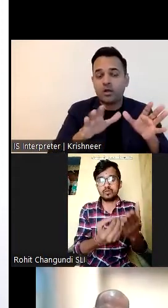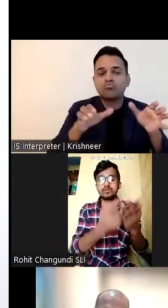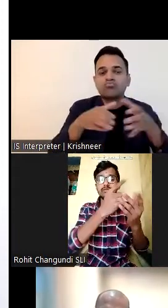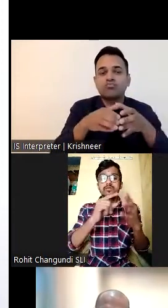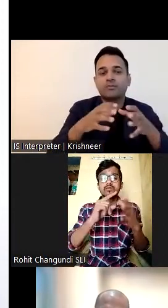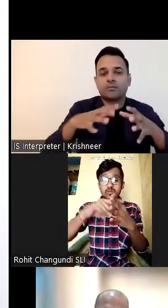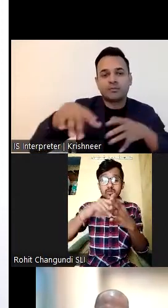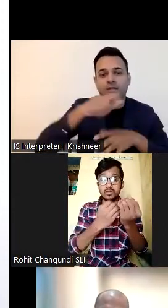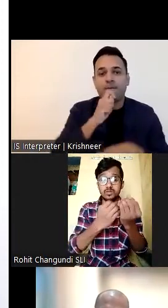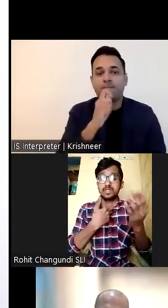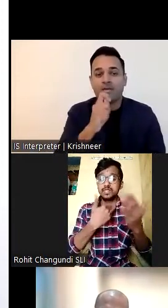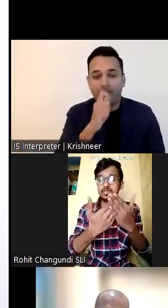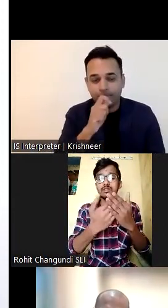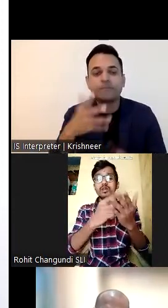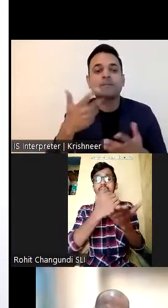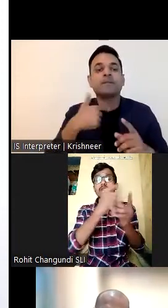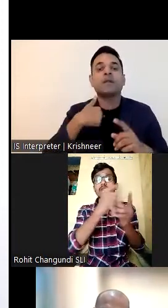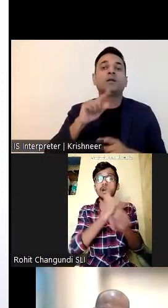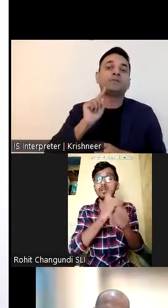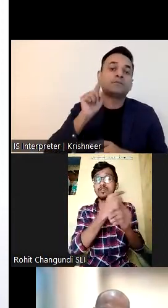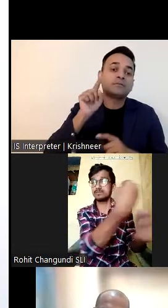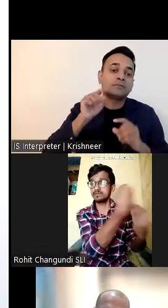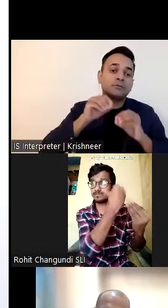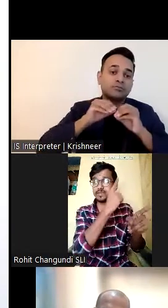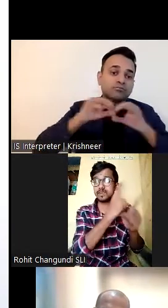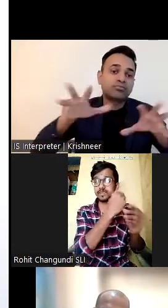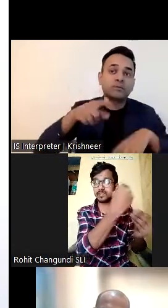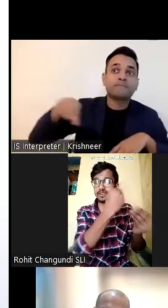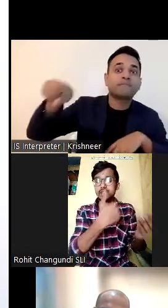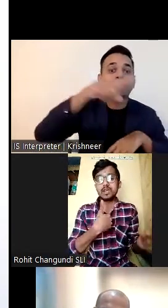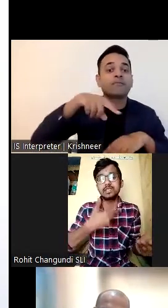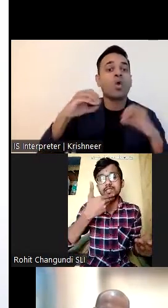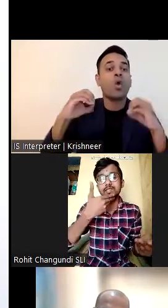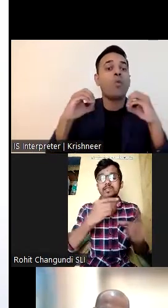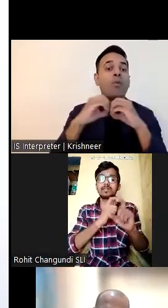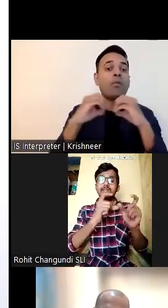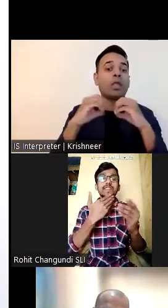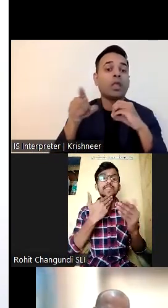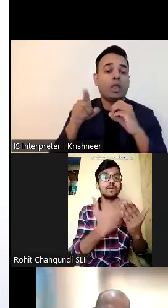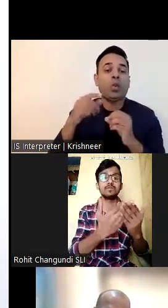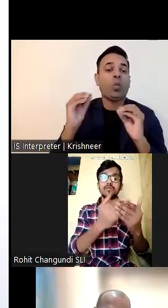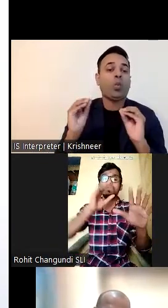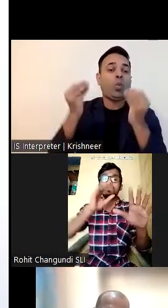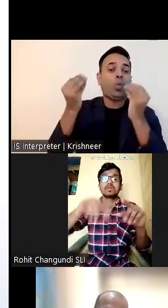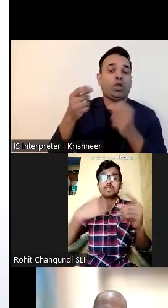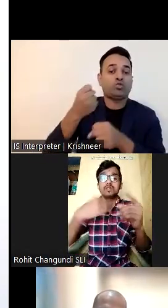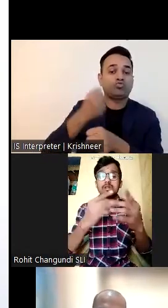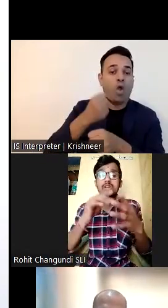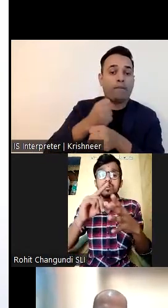understanding of the different types of job roles, interview skills, resume writing and other essential skills for a job.